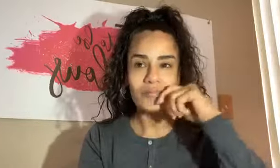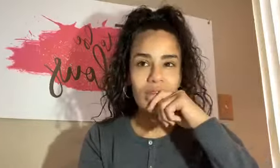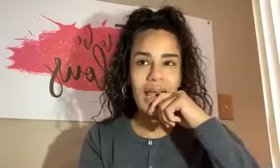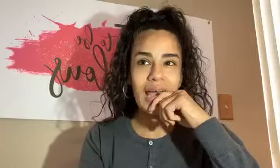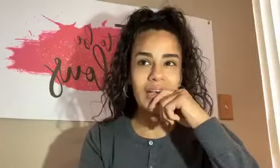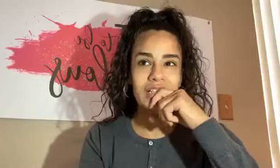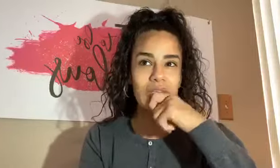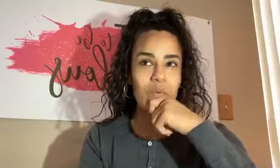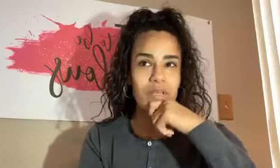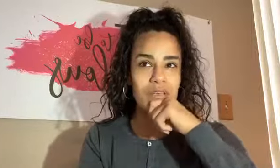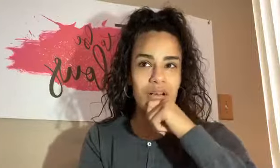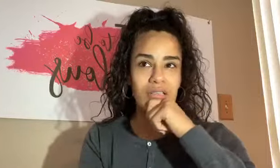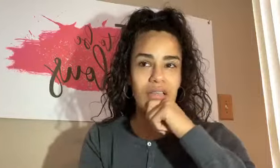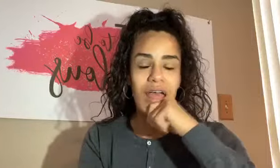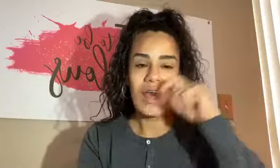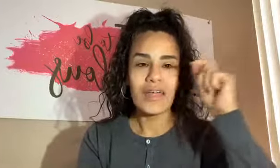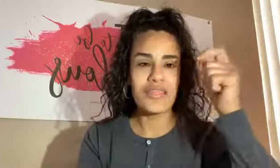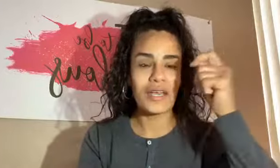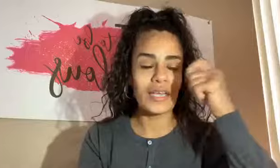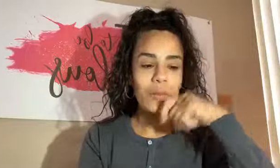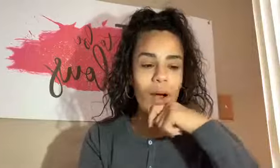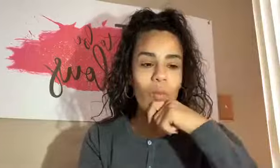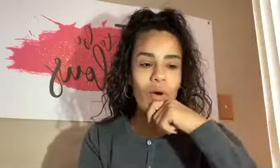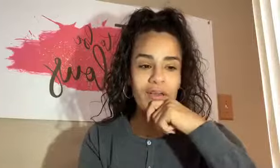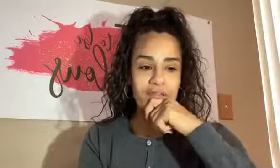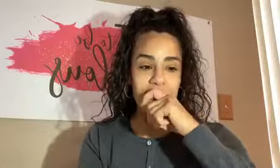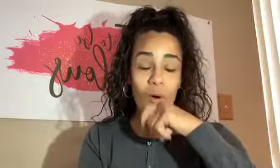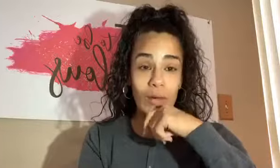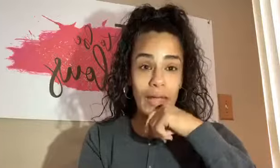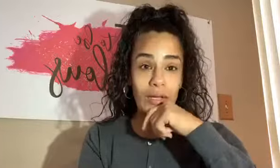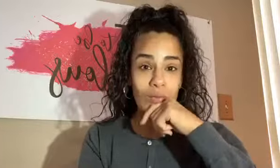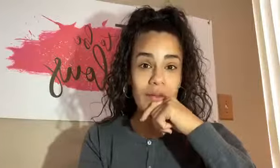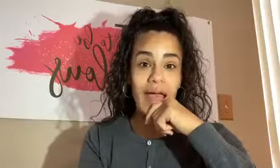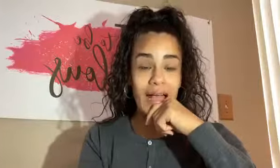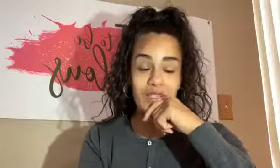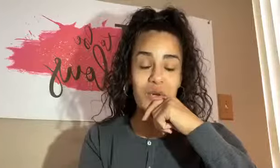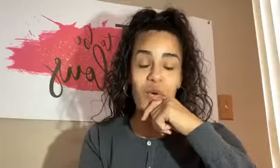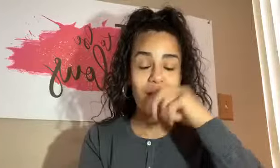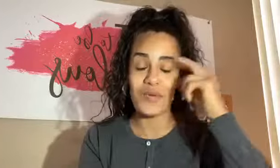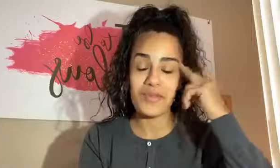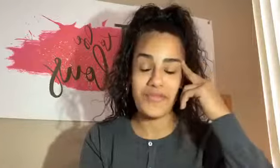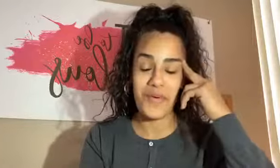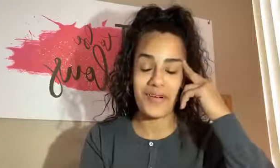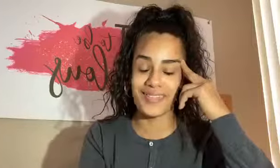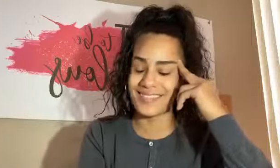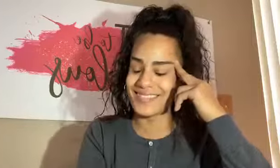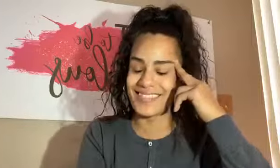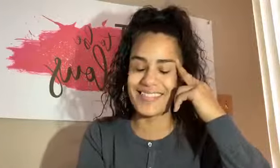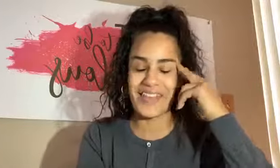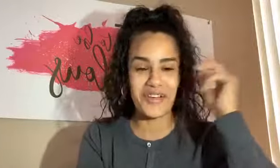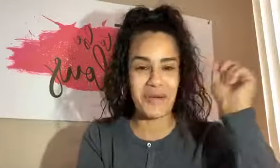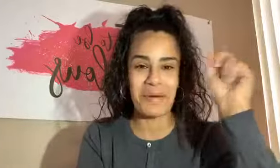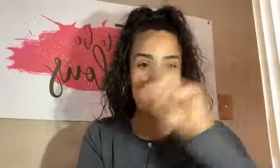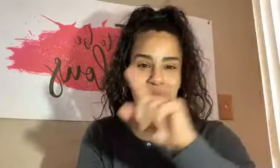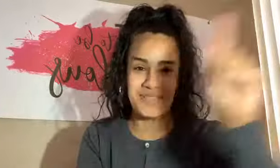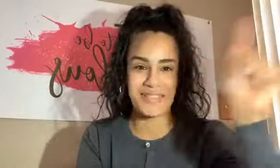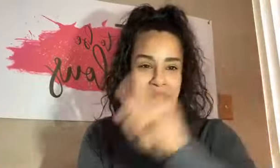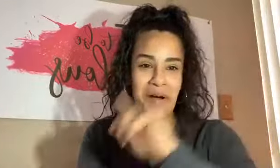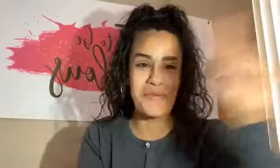I actually was thinking about what it felt like when I had to call out before. Thank God my old